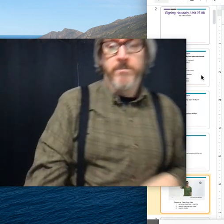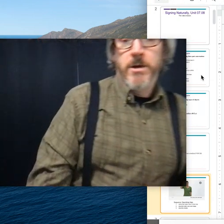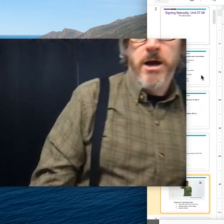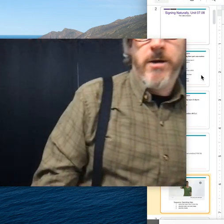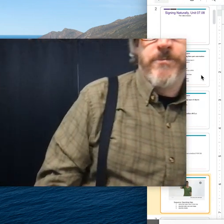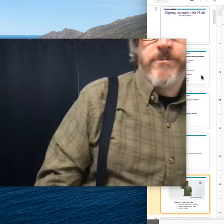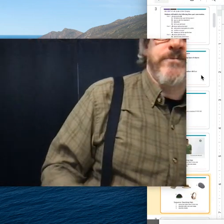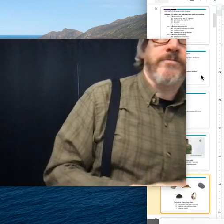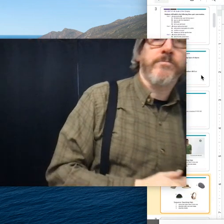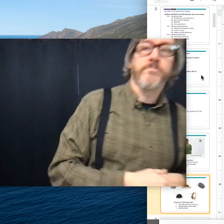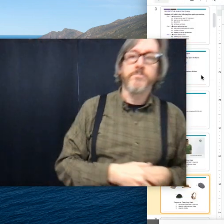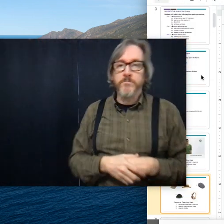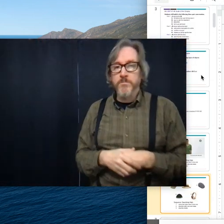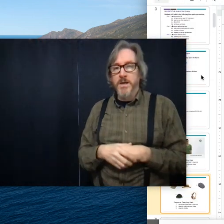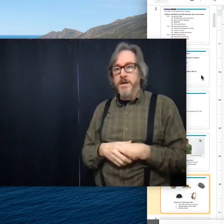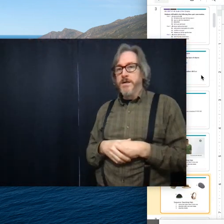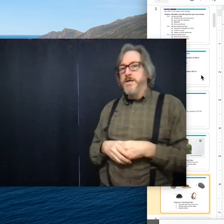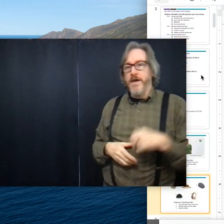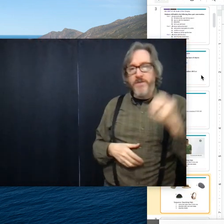Um,